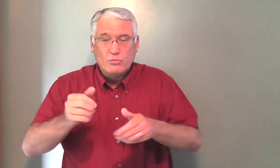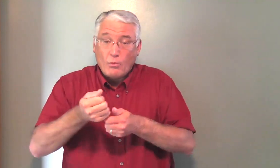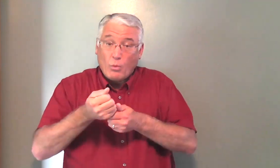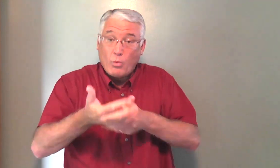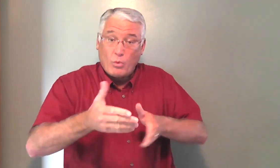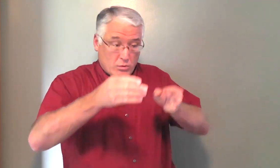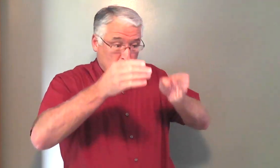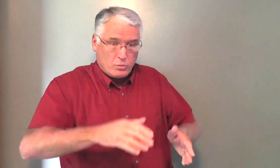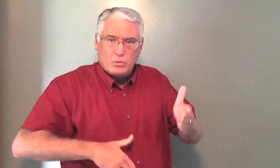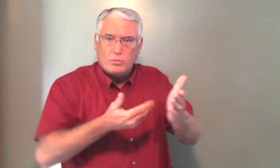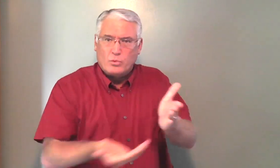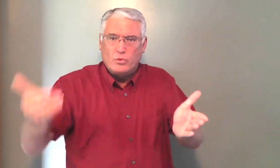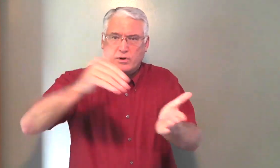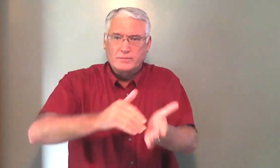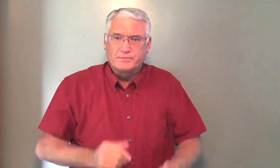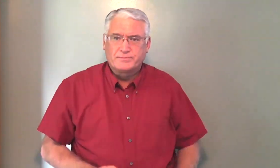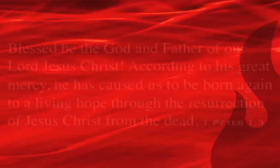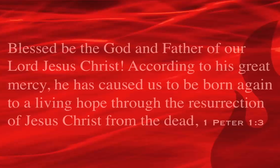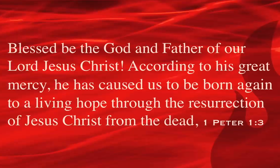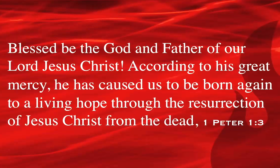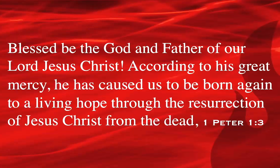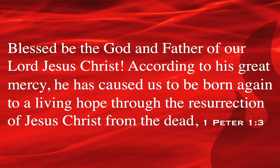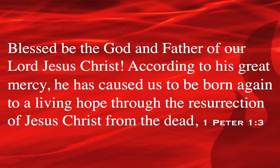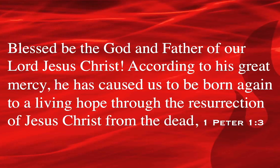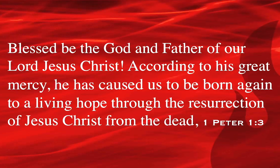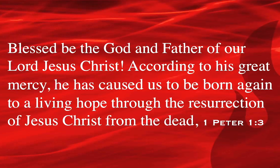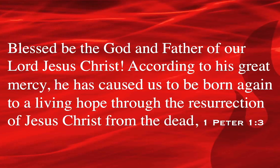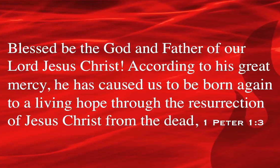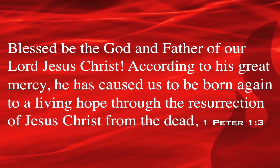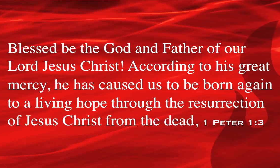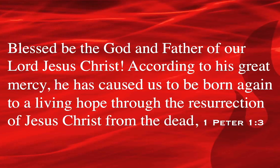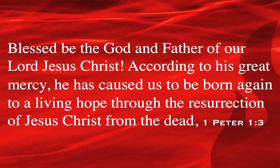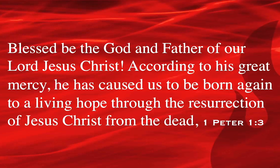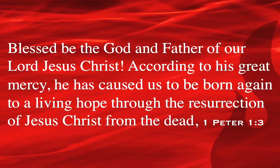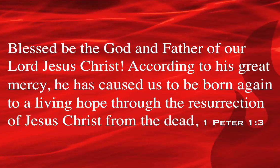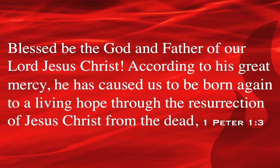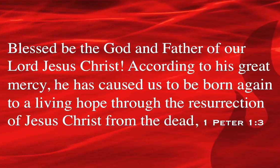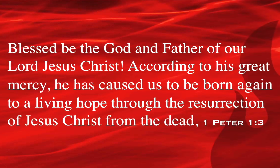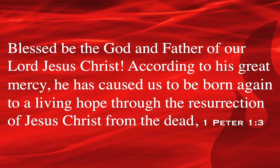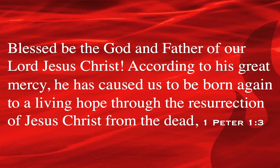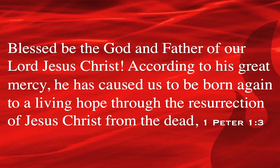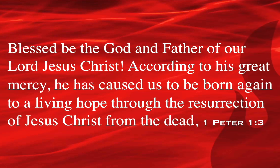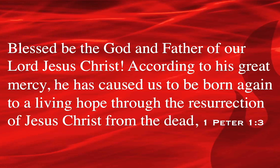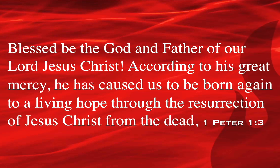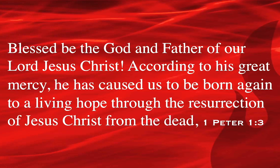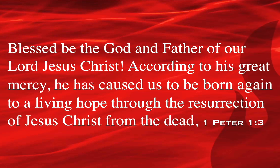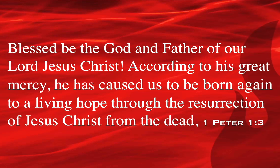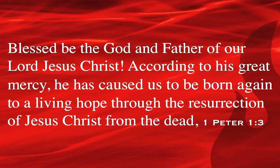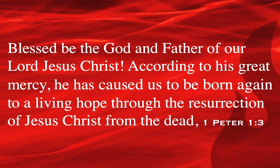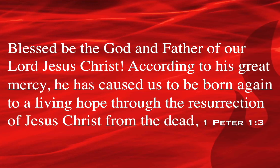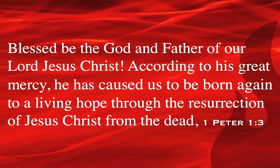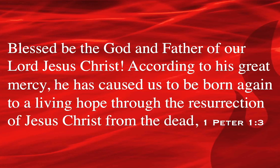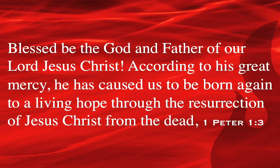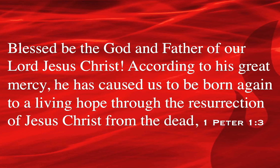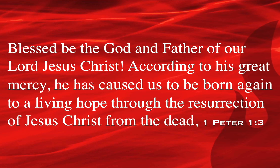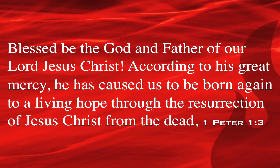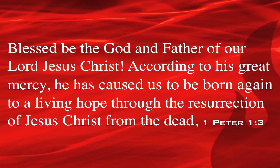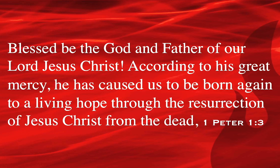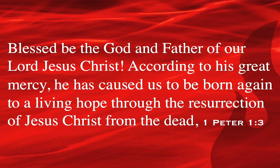causing a person to be born again. Blessed be the God and Father of our Lord Jesus Christ. According to His great mercy,